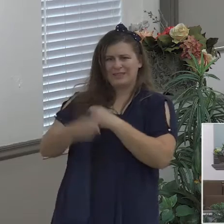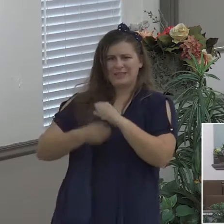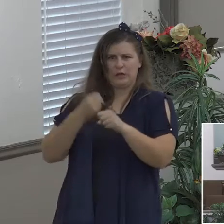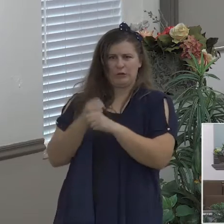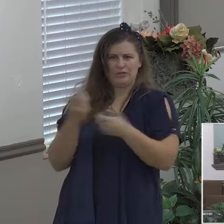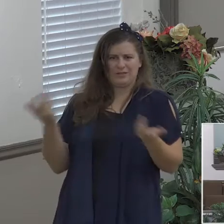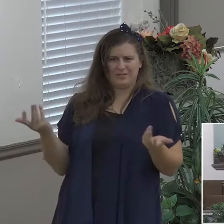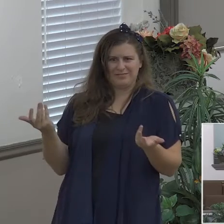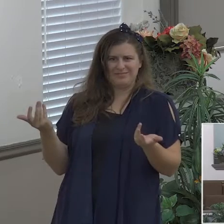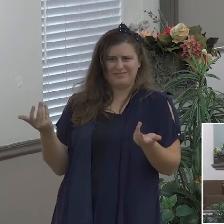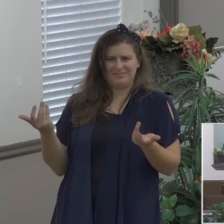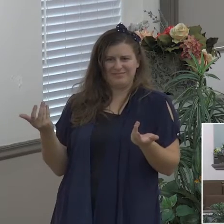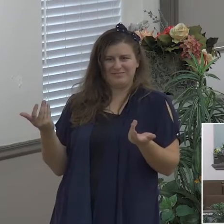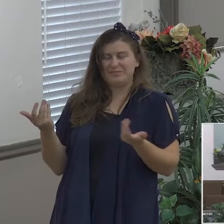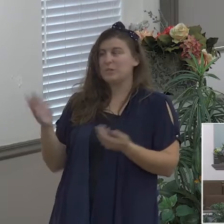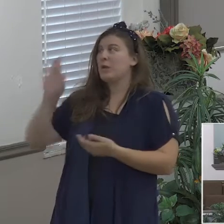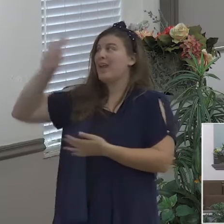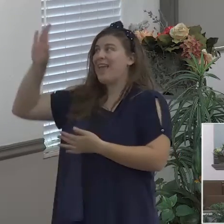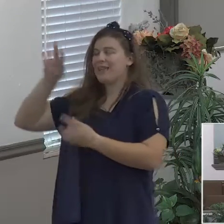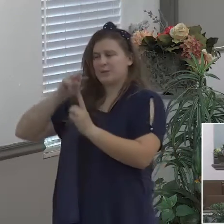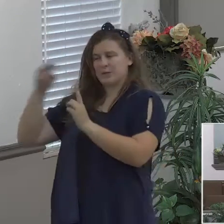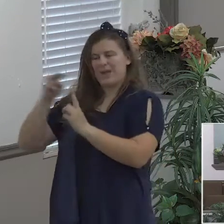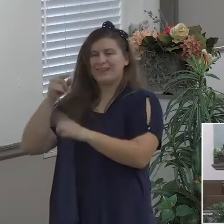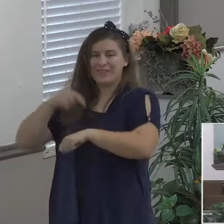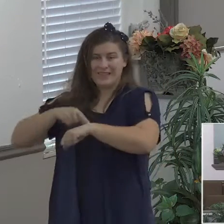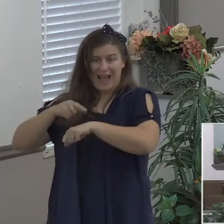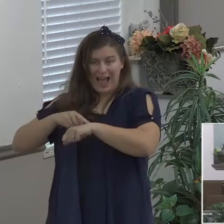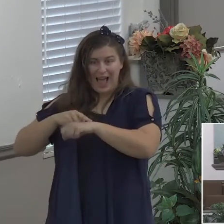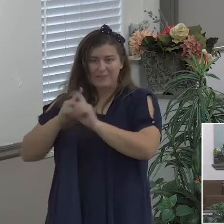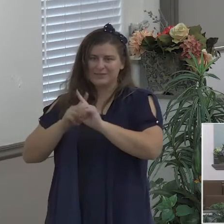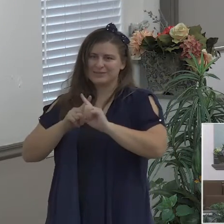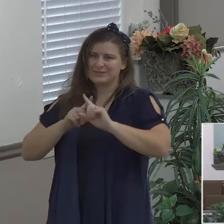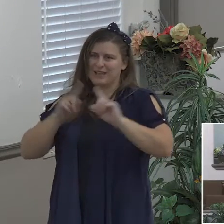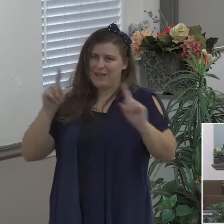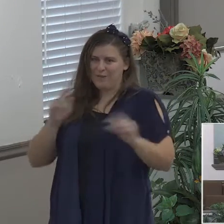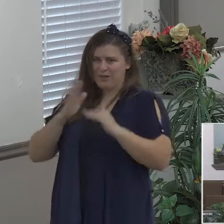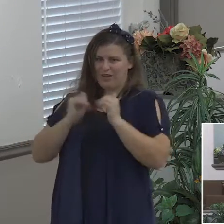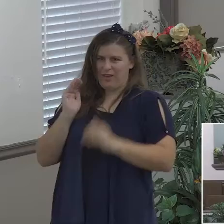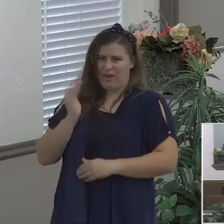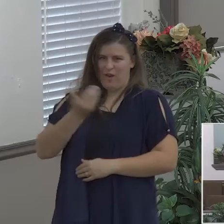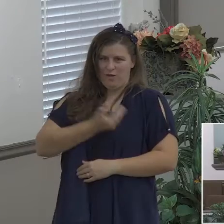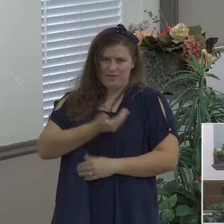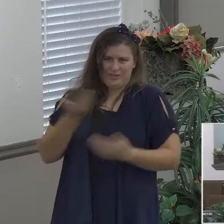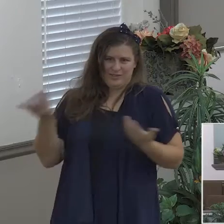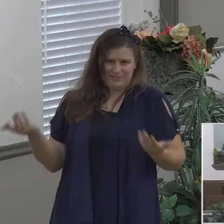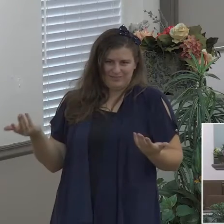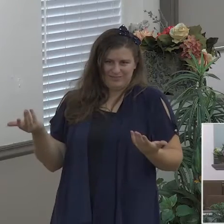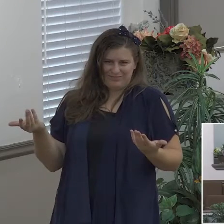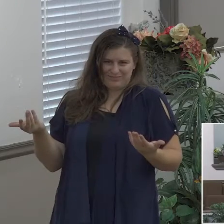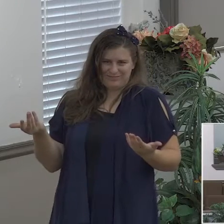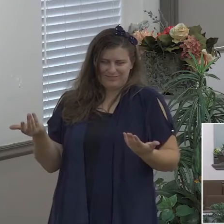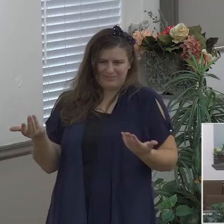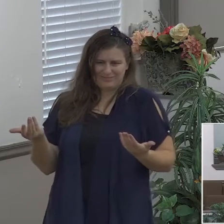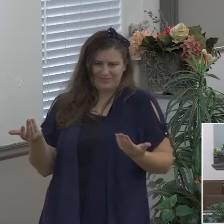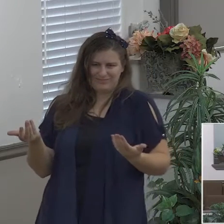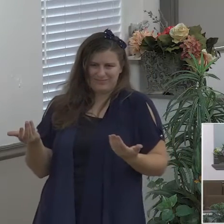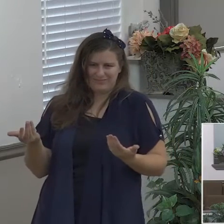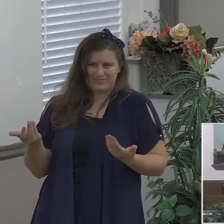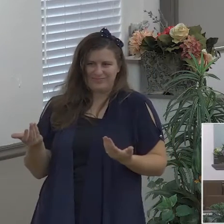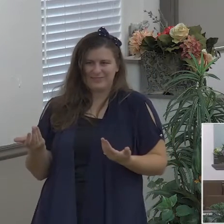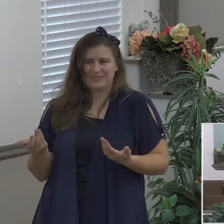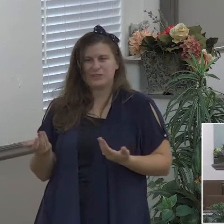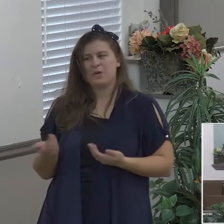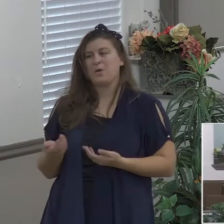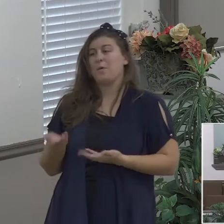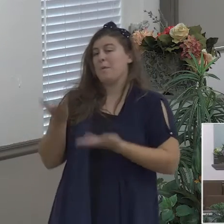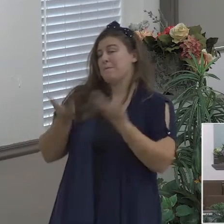remotely close then of course the Lord has only been gone for two days so when is the Lord